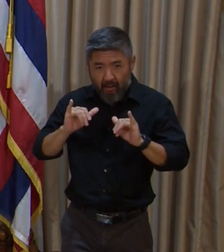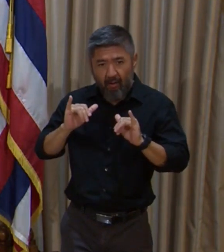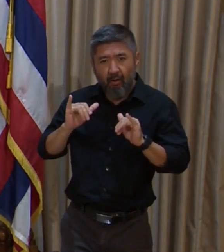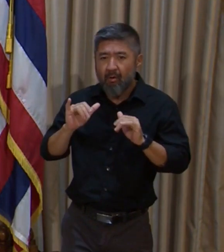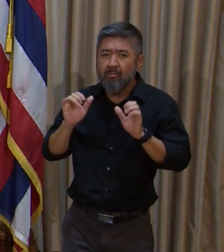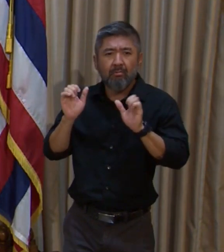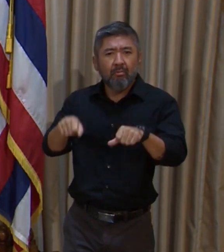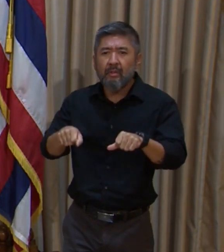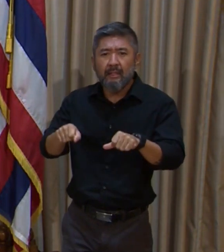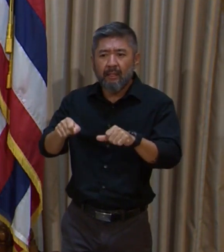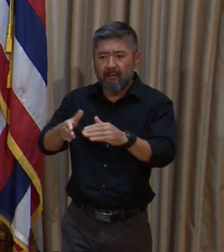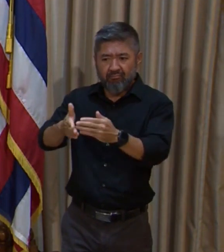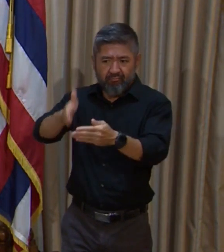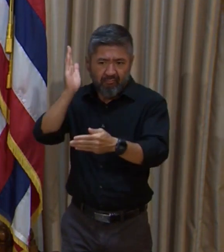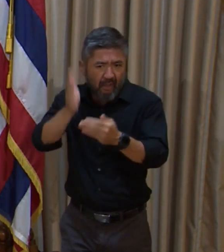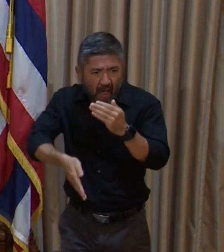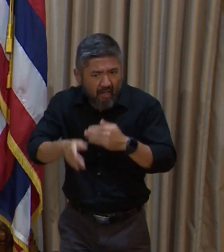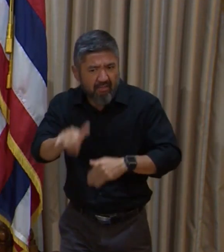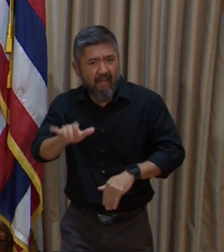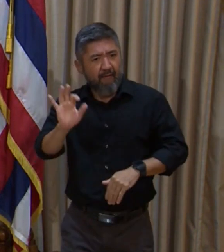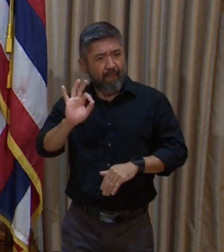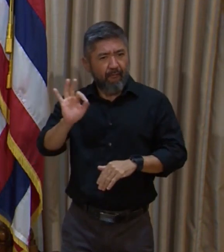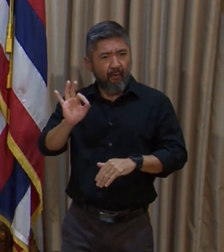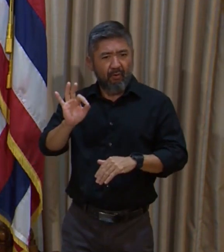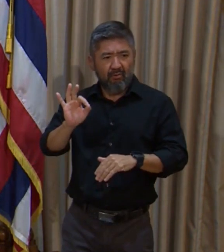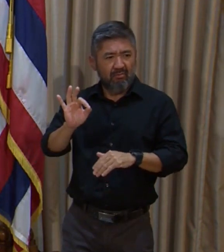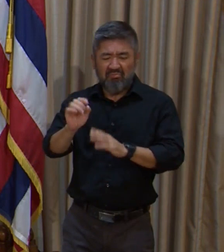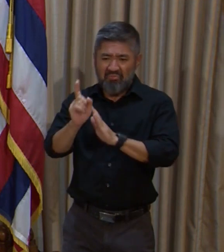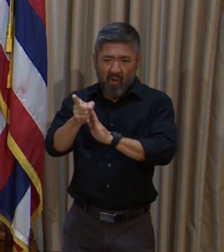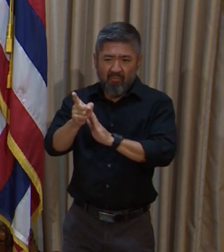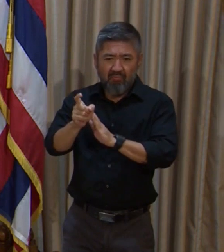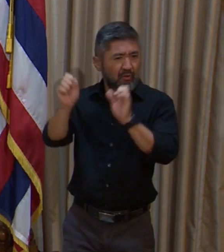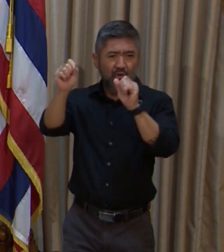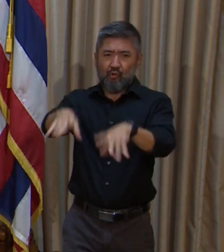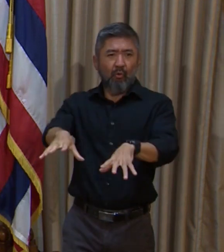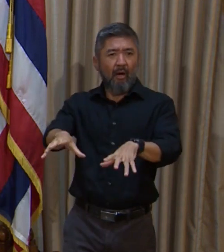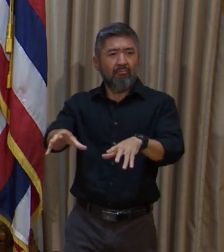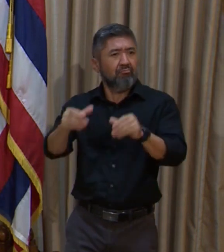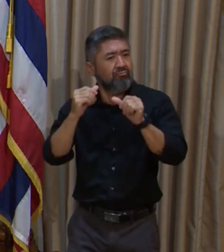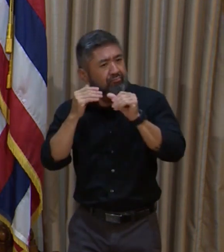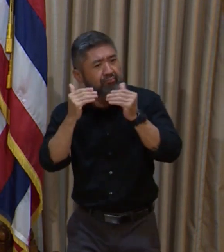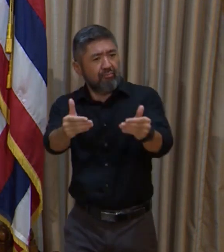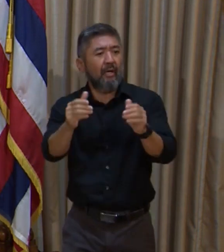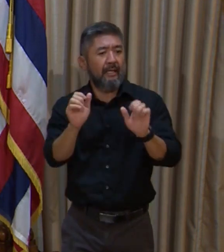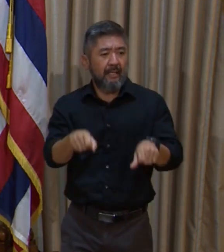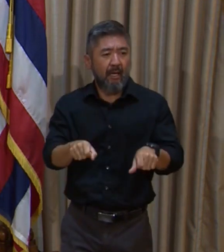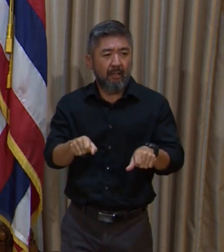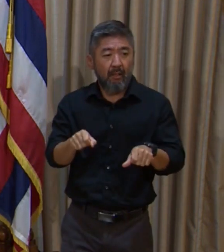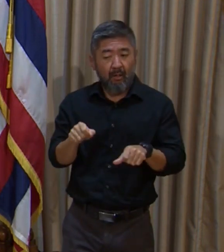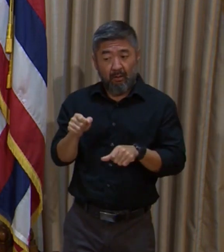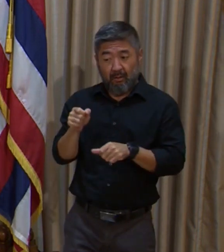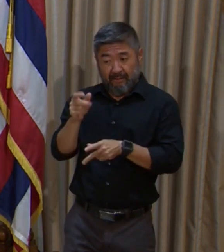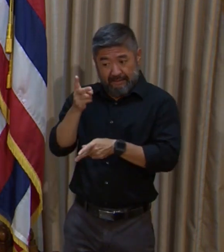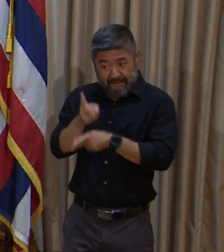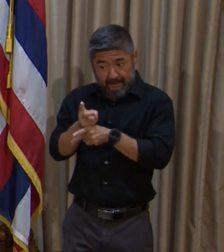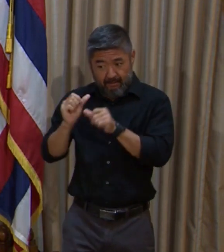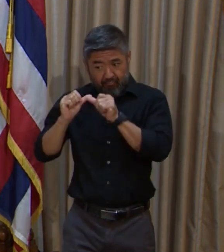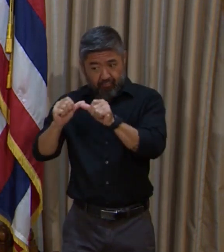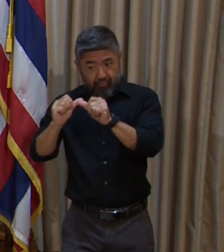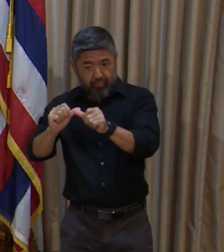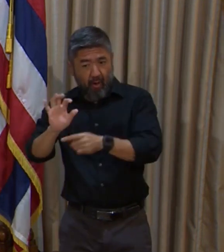reverse and end them. And as I said, we will only continue the furloughs as long as it's necessary